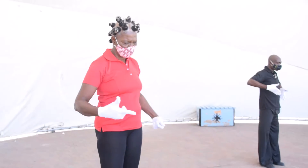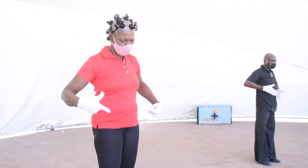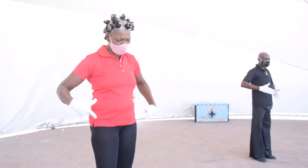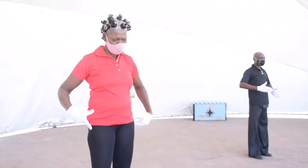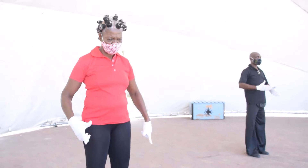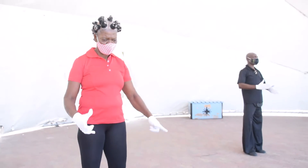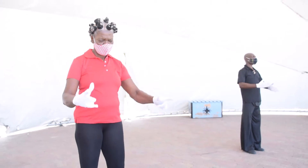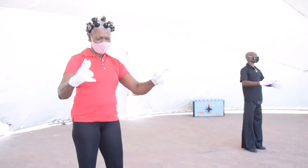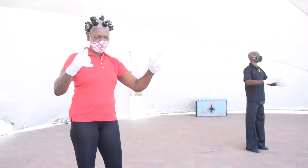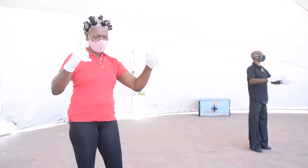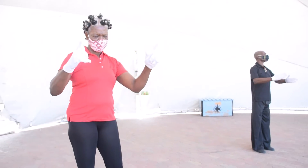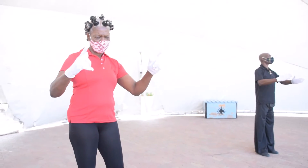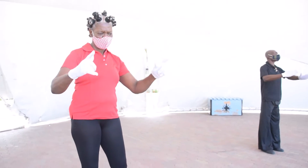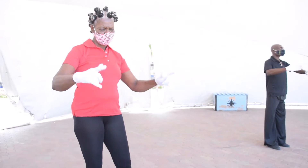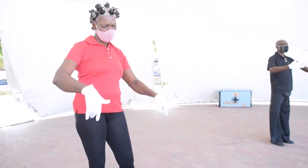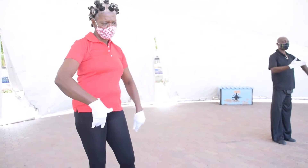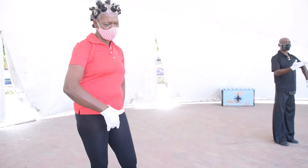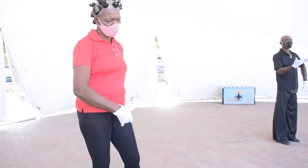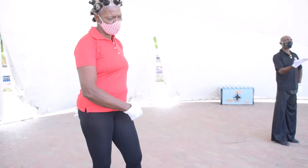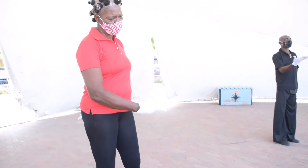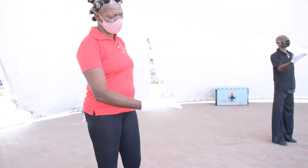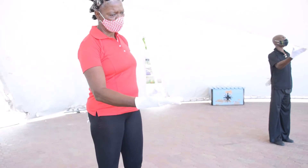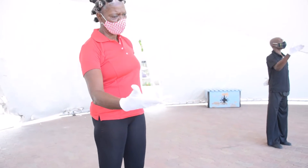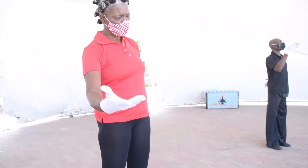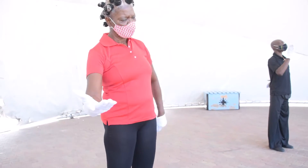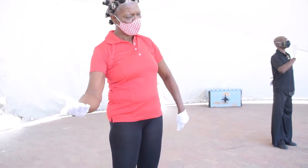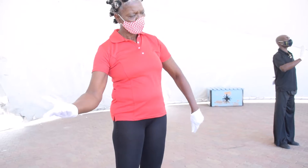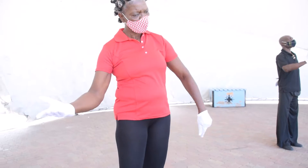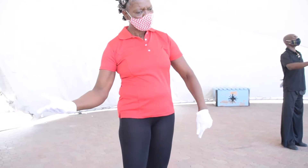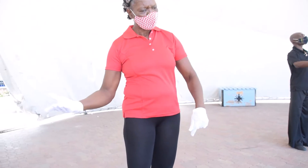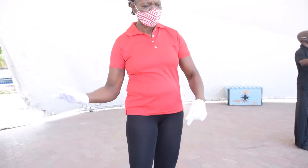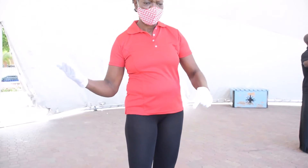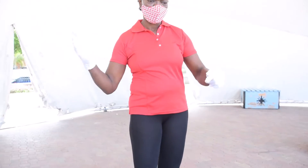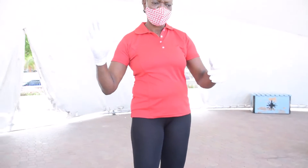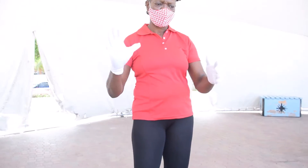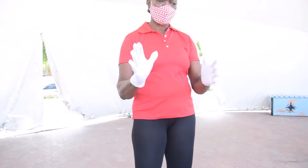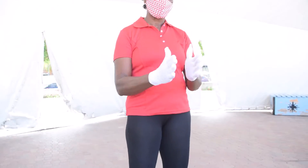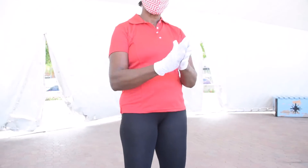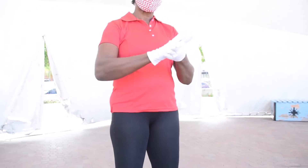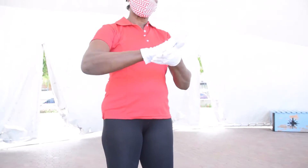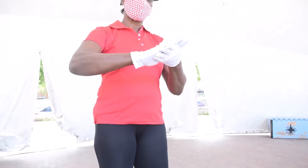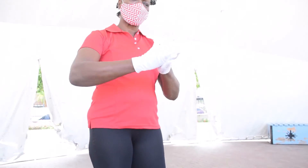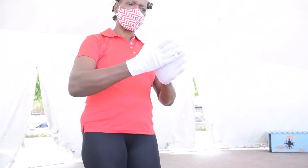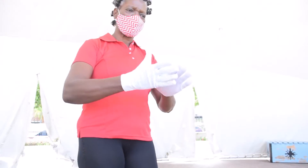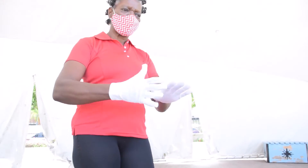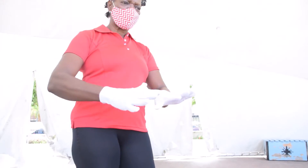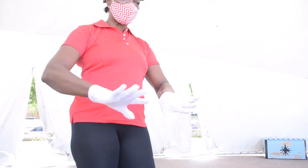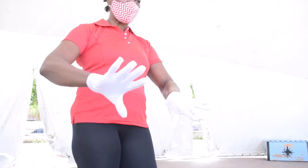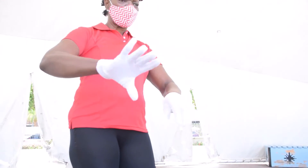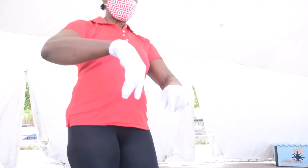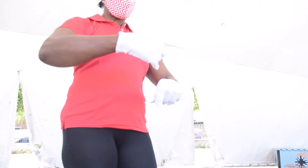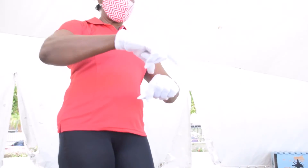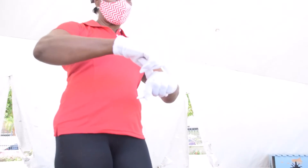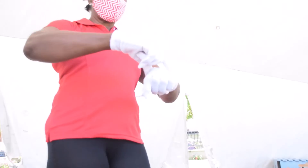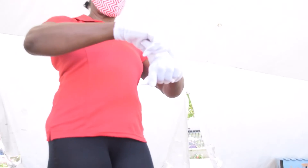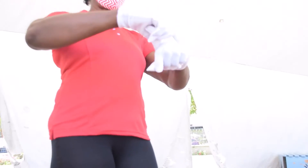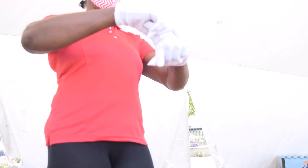Let there be peace on earth,